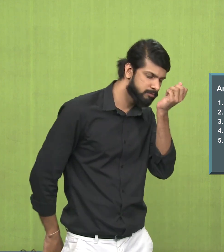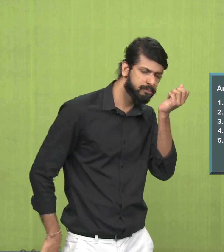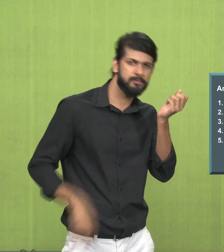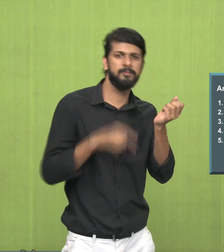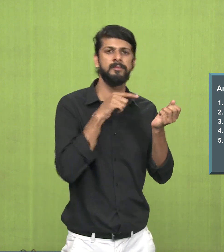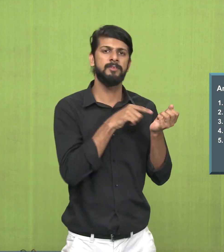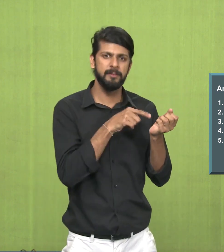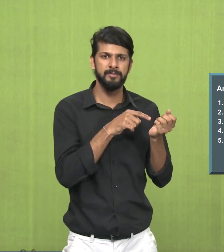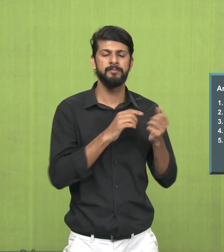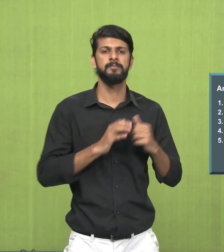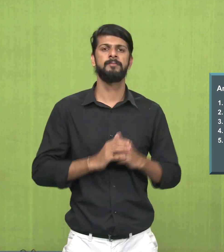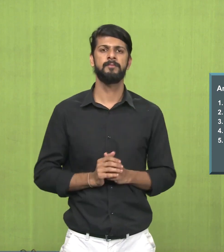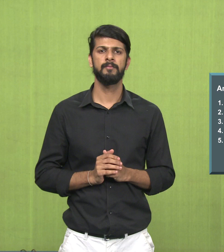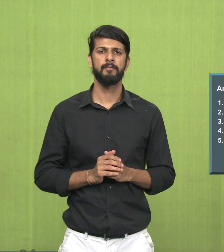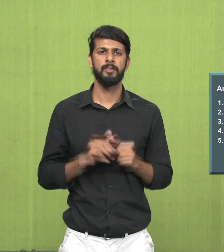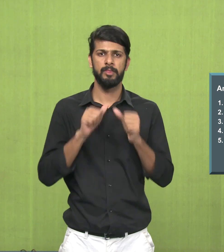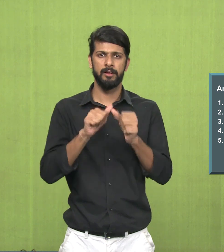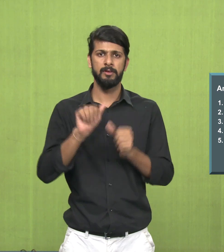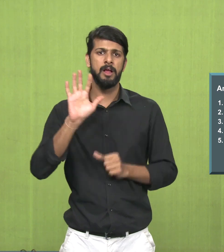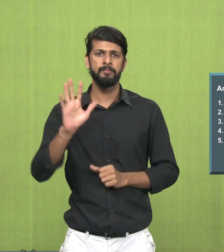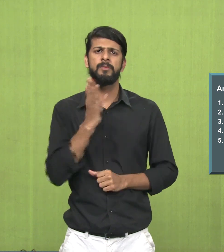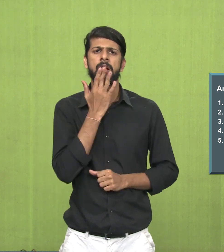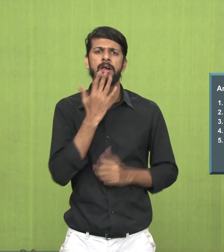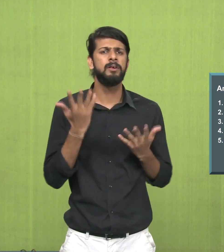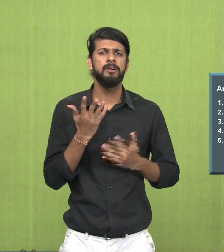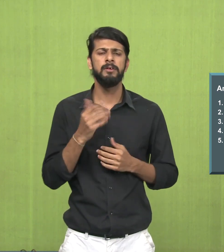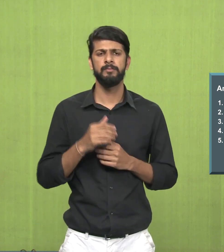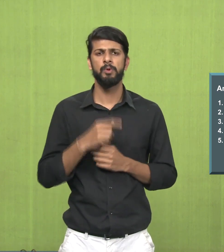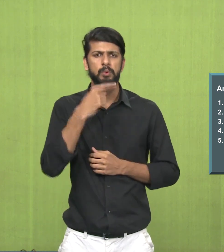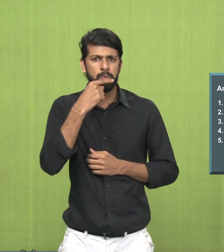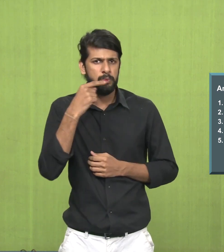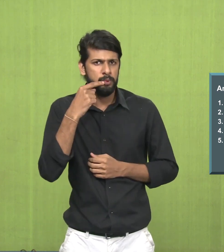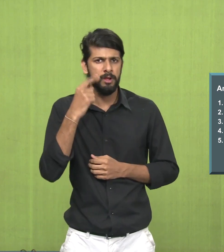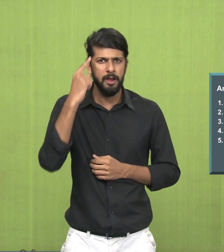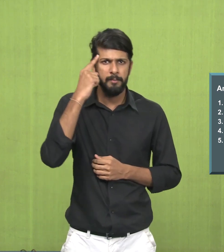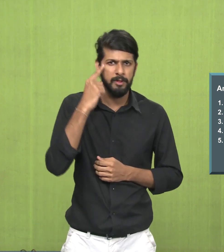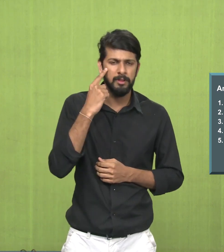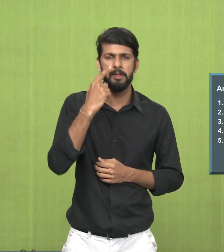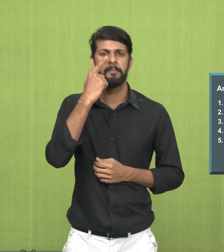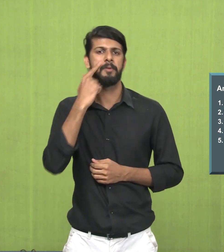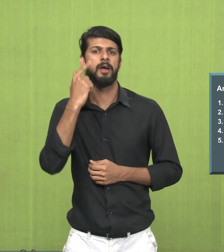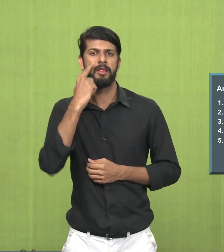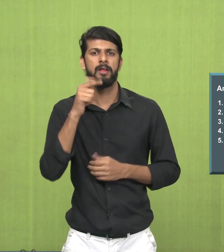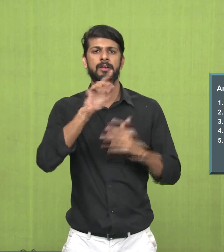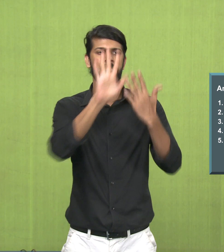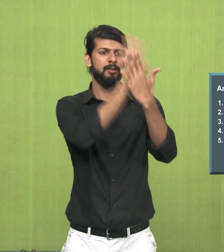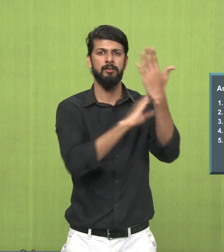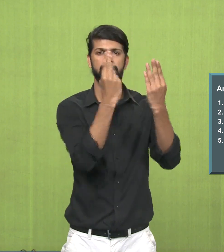lotuses in each of her hands. Answer number 5, the colors in the background are red, black